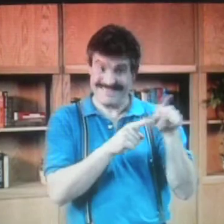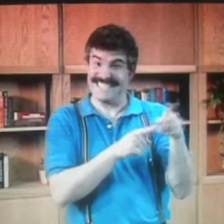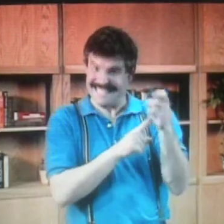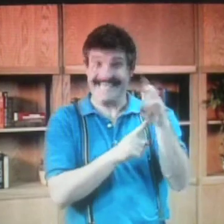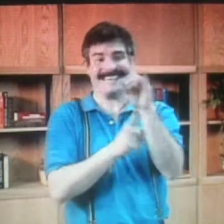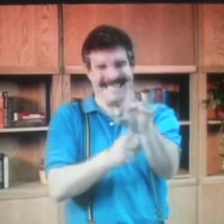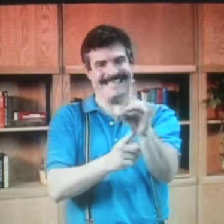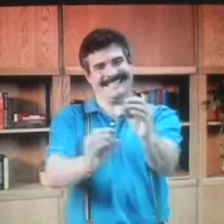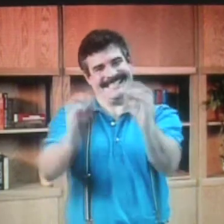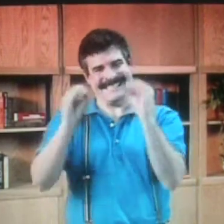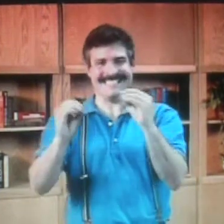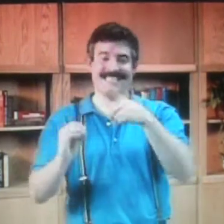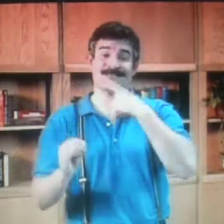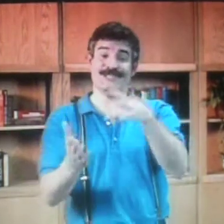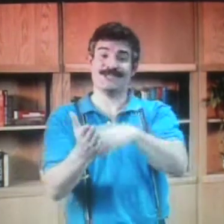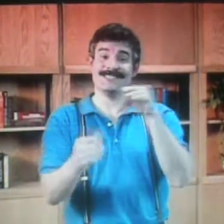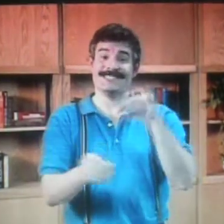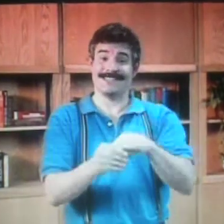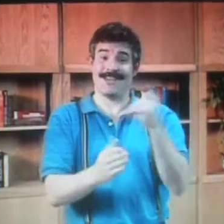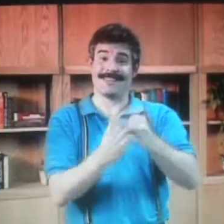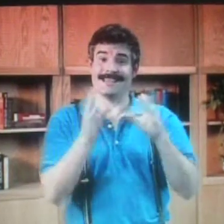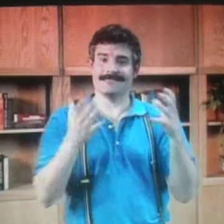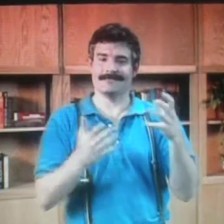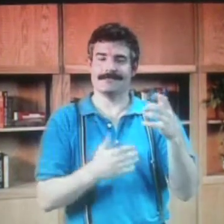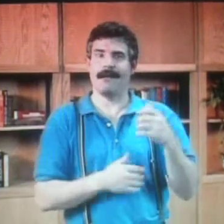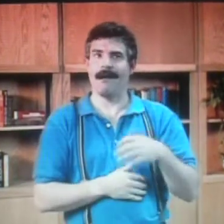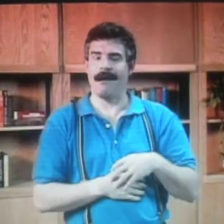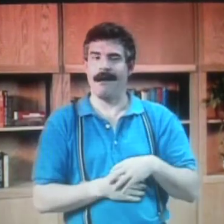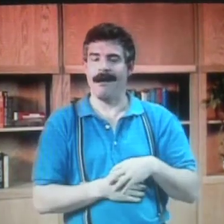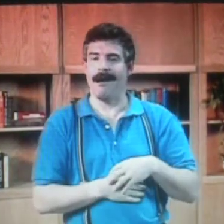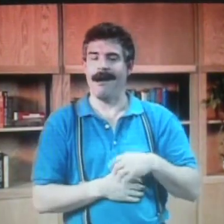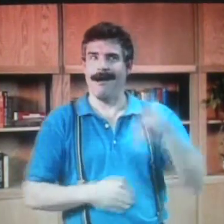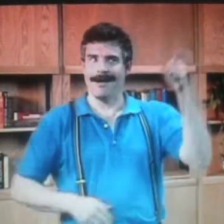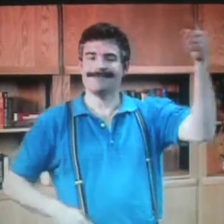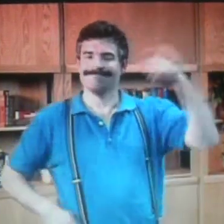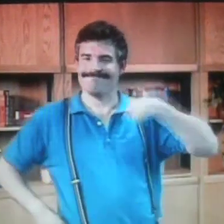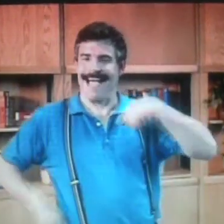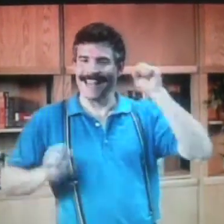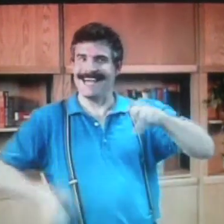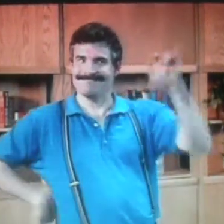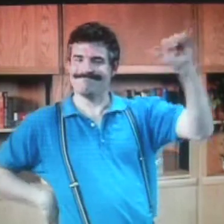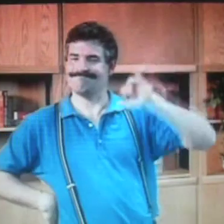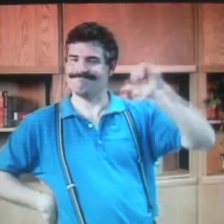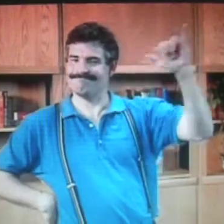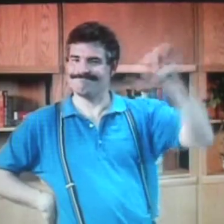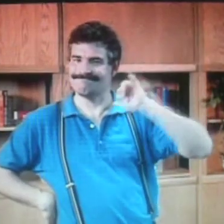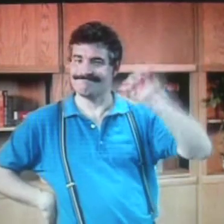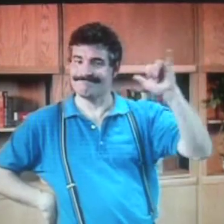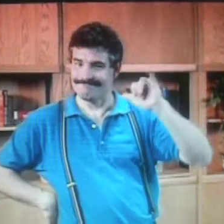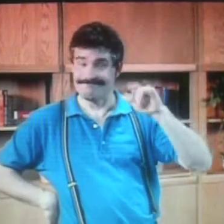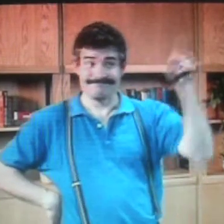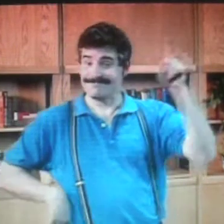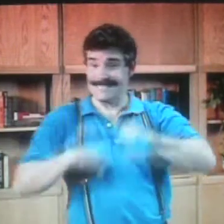Tilden. He did teach hearing students in an art class. I can do the same thing as him.